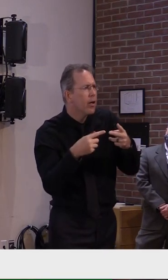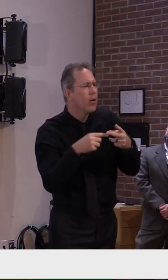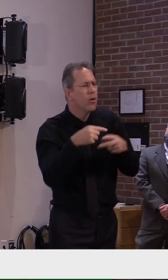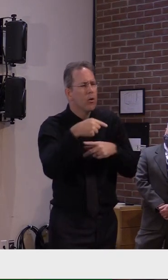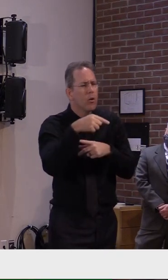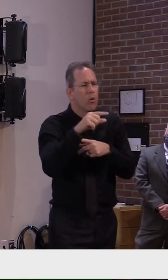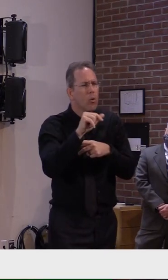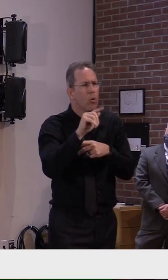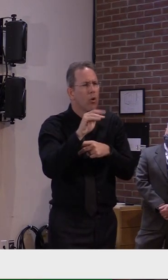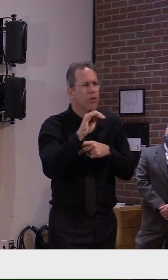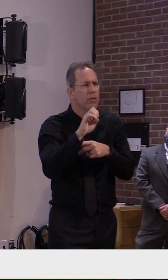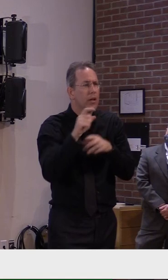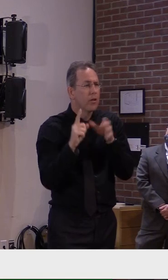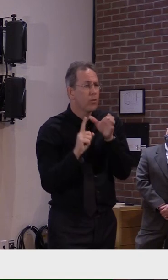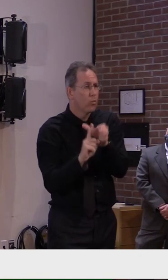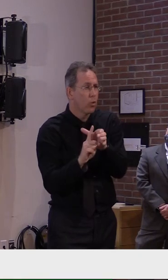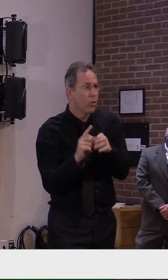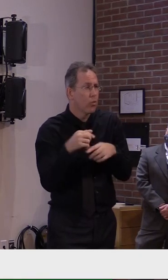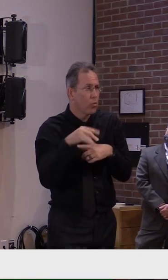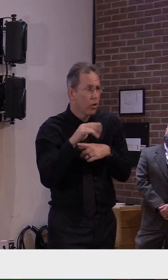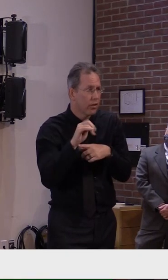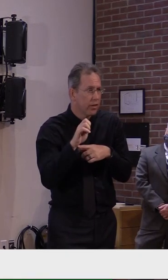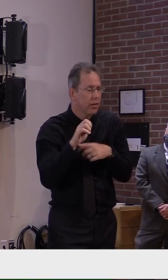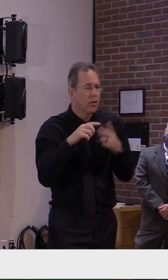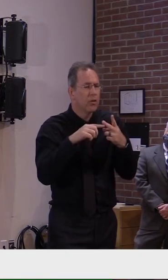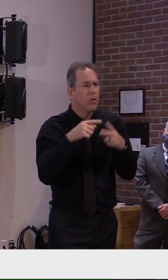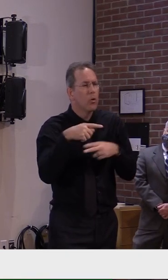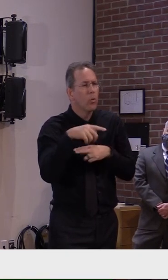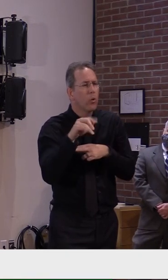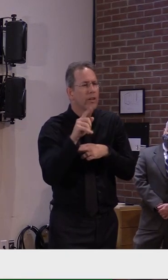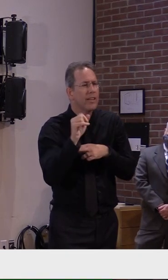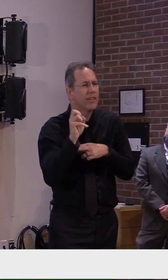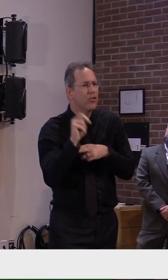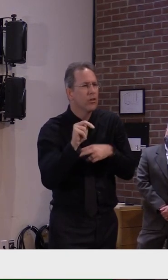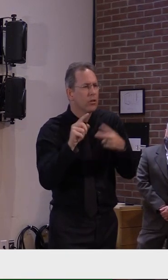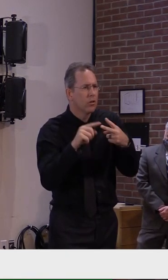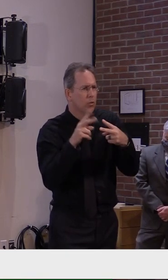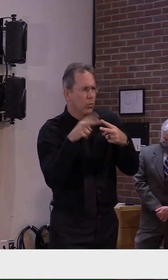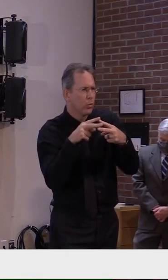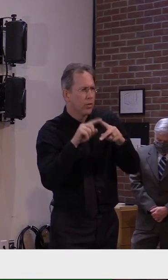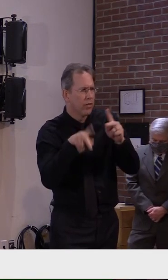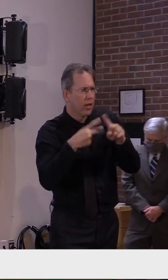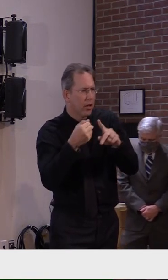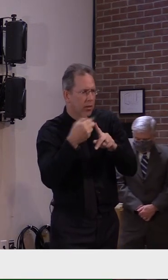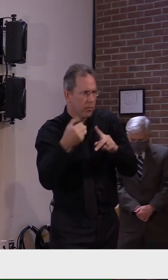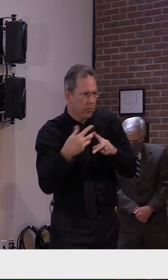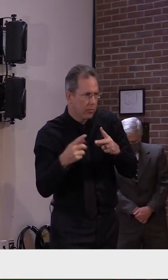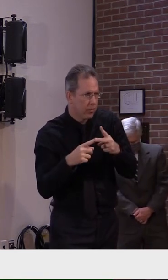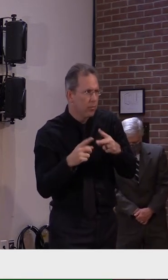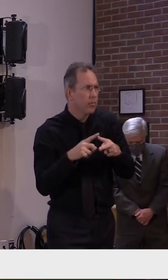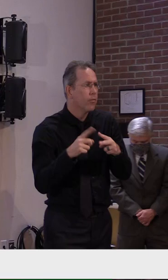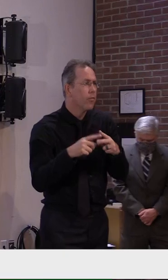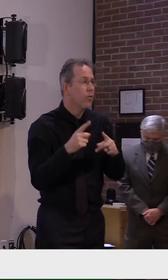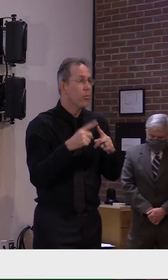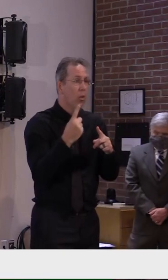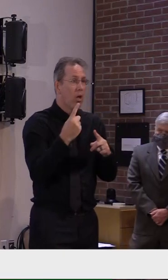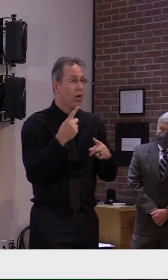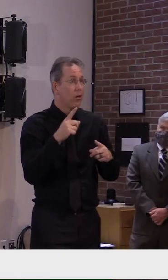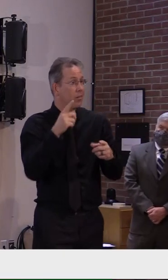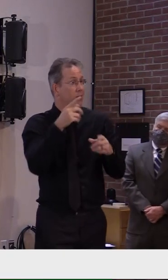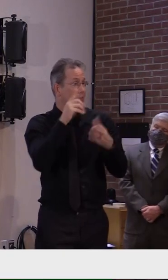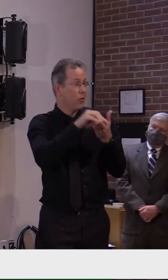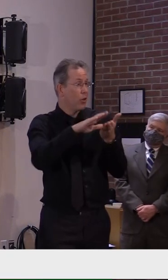isn't. But quarantine for these students means coming to their home and having hopefully